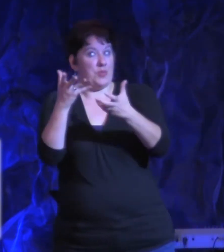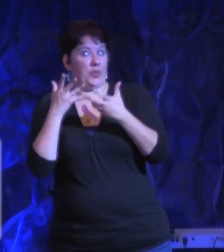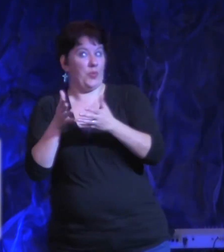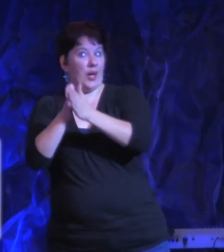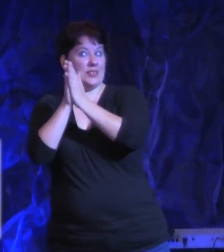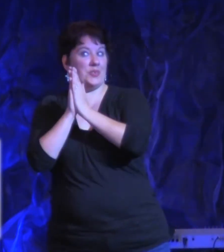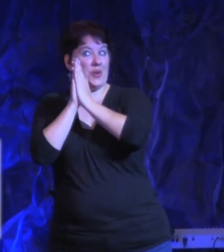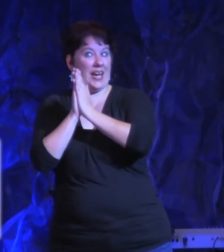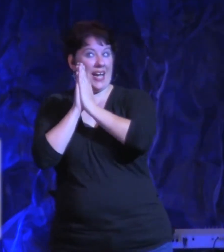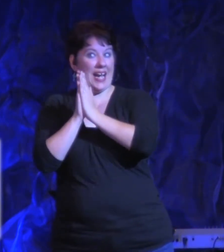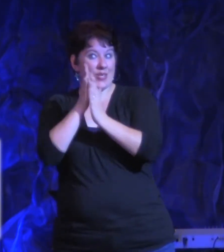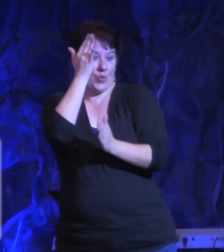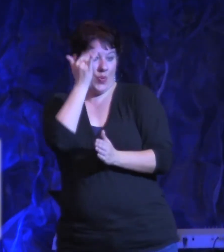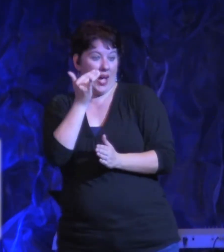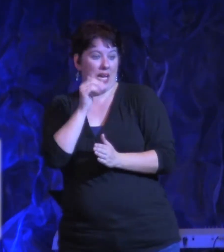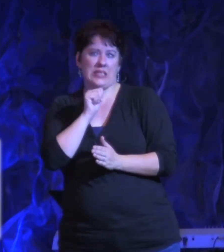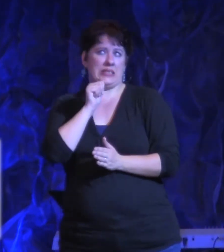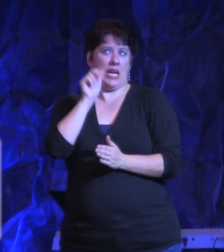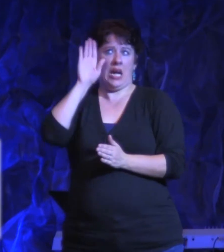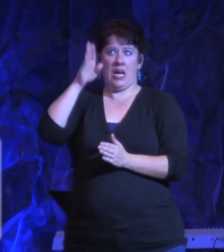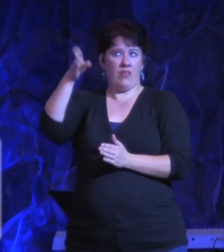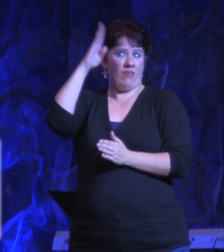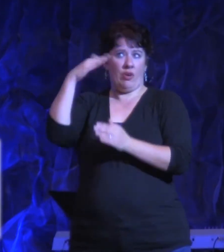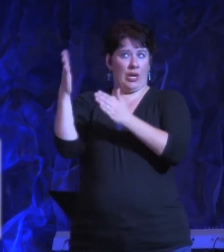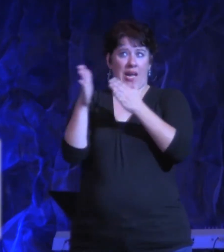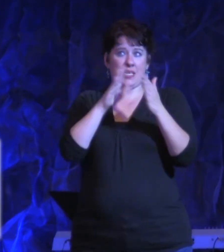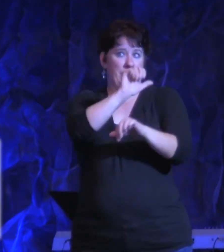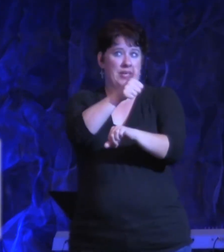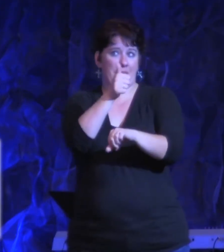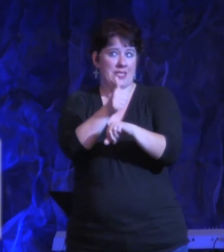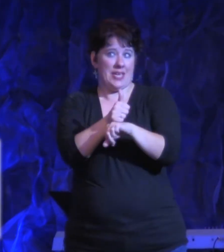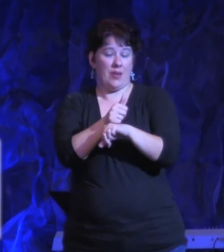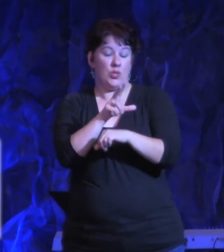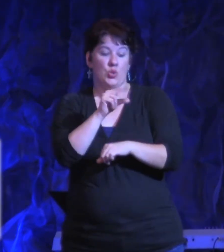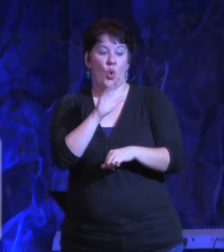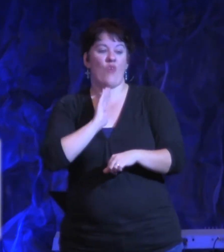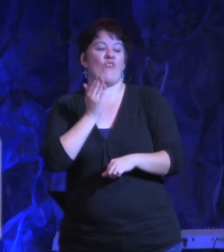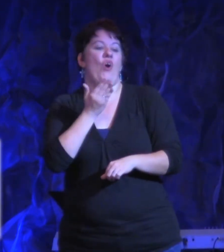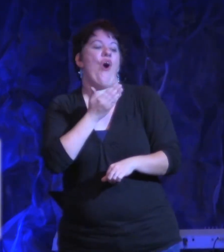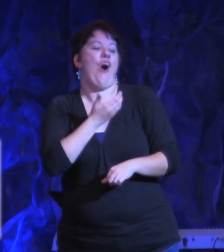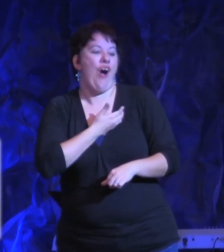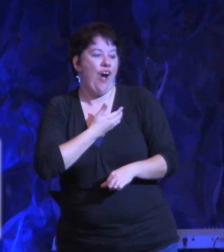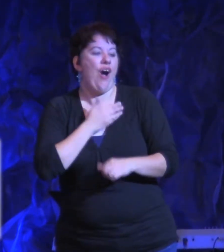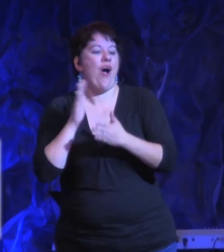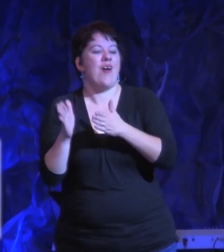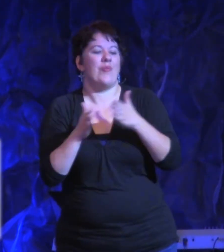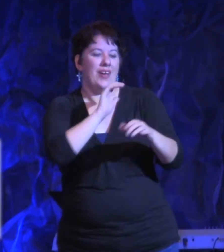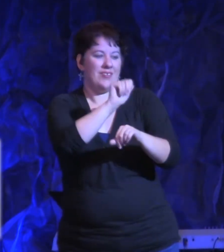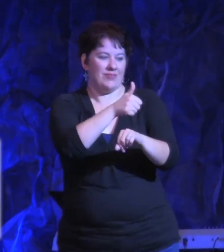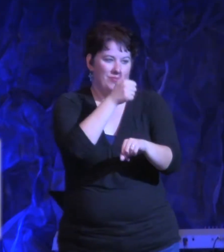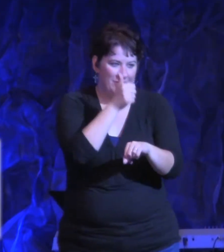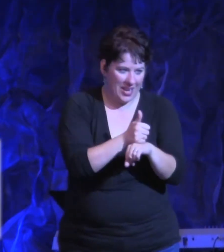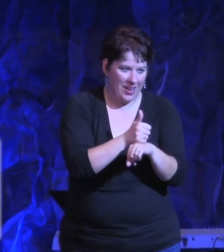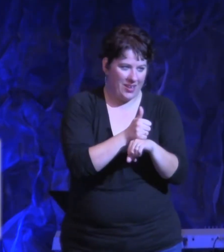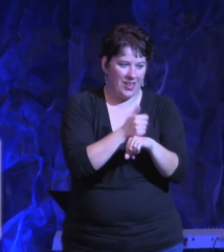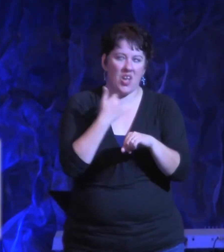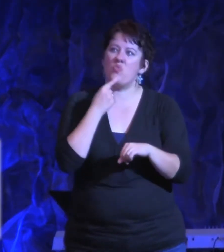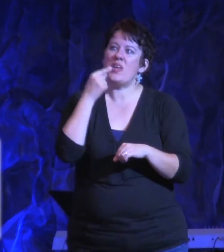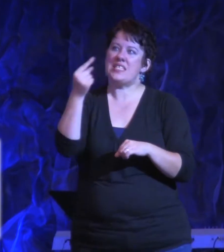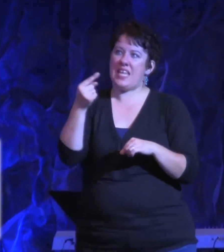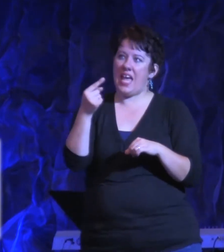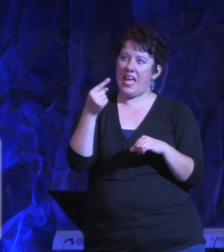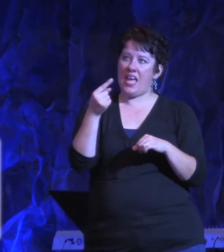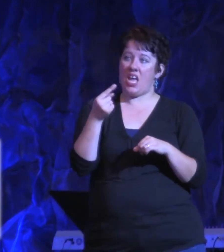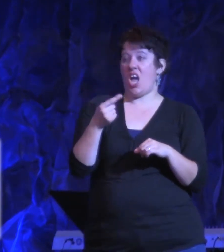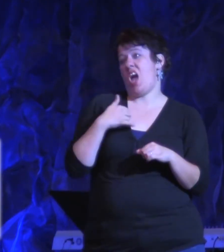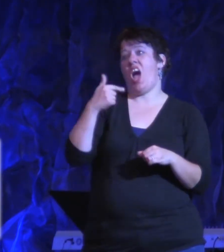We are wanting our agenda and we're looking at God like he's a Santa Claus. And this is my list, God. And this is what I